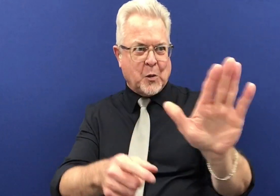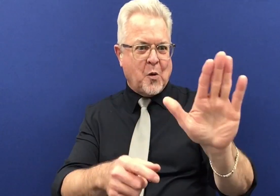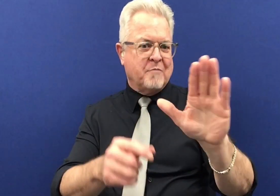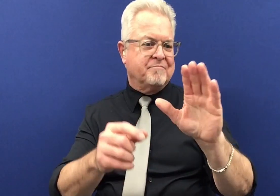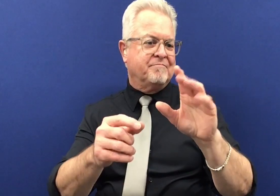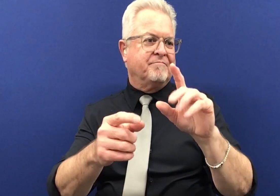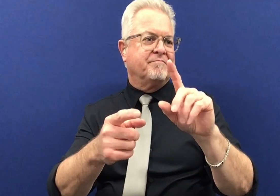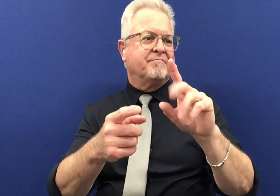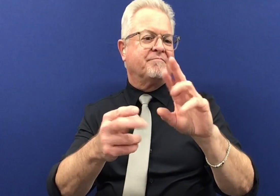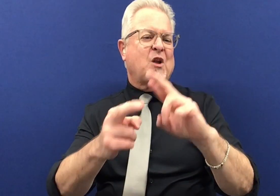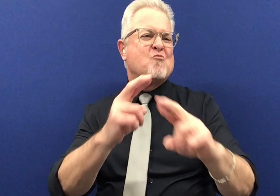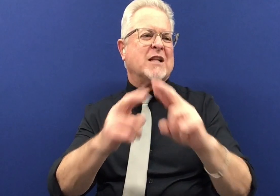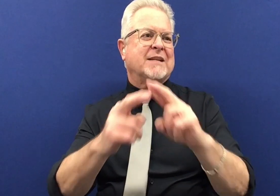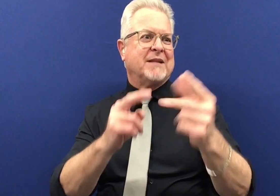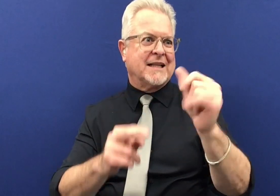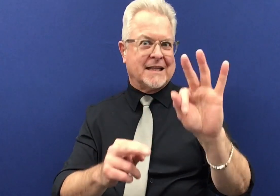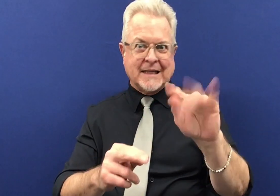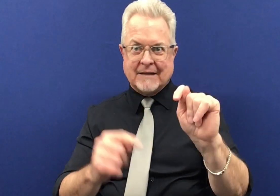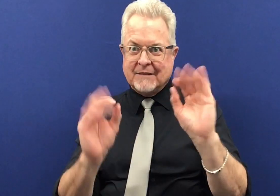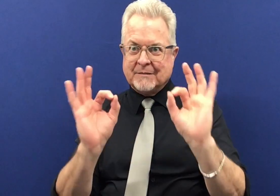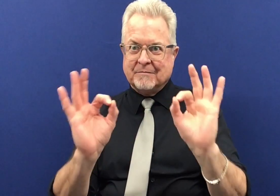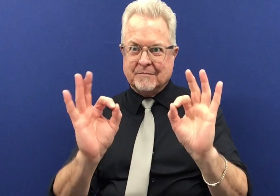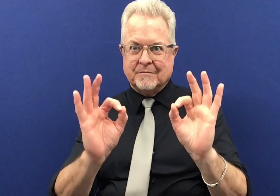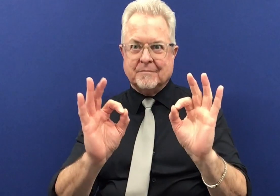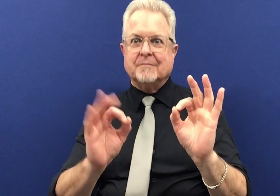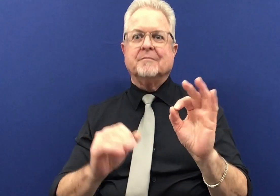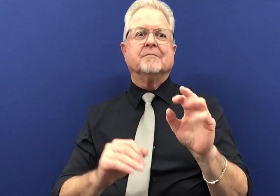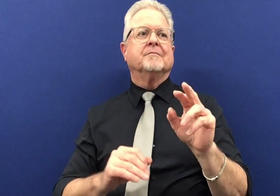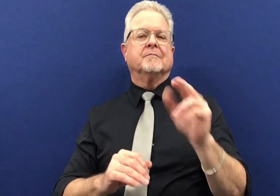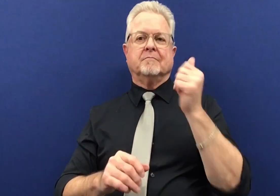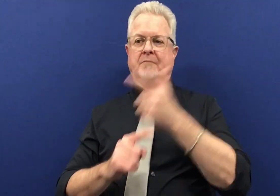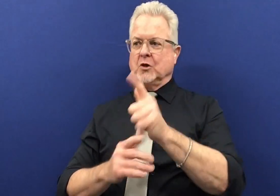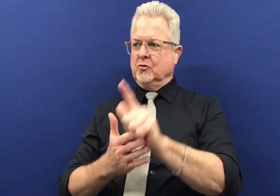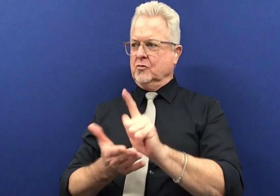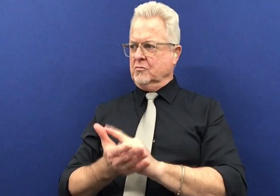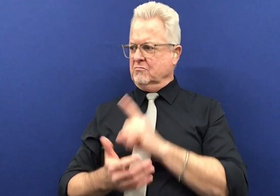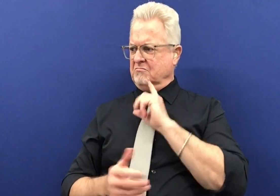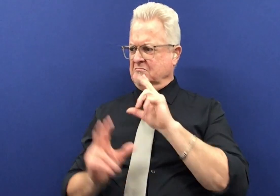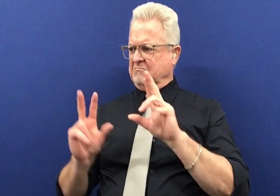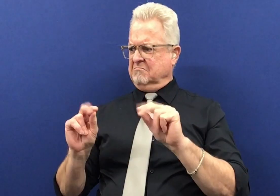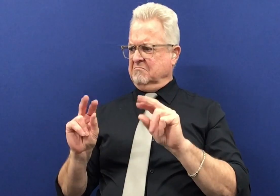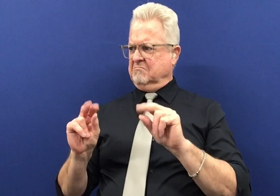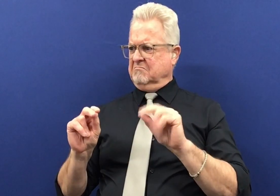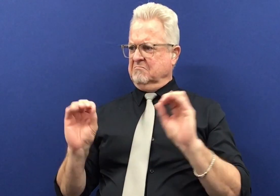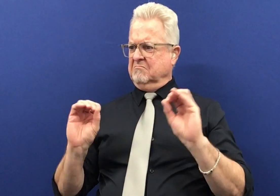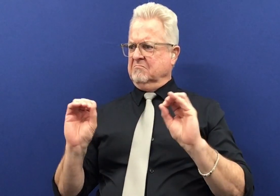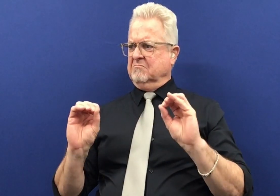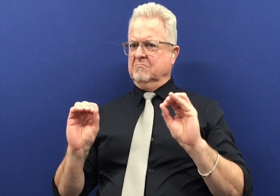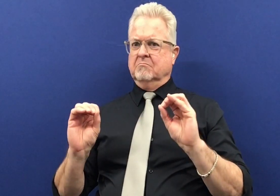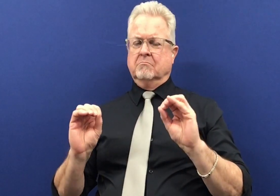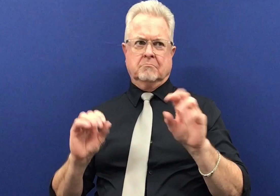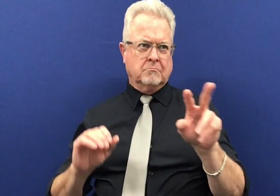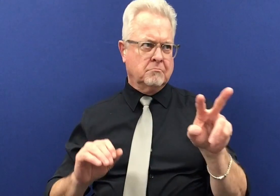-in-law did you give your nieces those uh gift cards and the brother-in-law said no what are you talking about